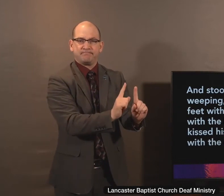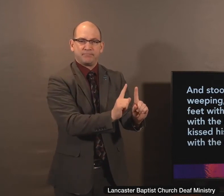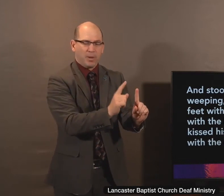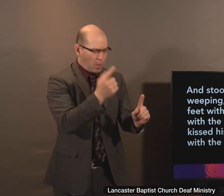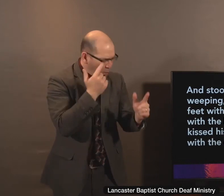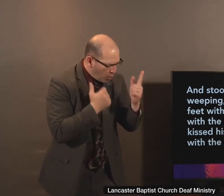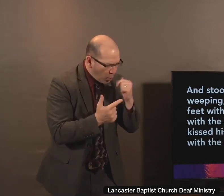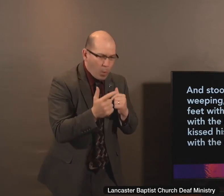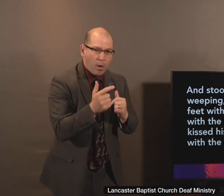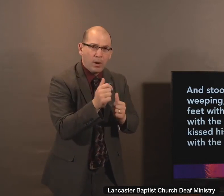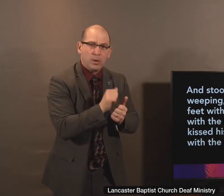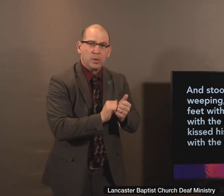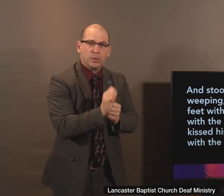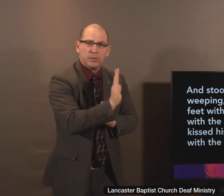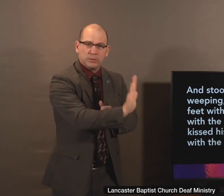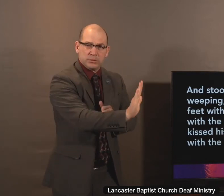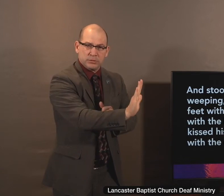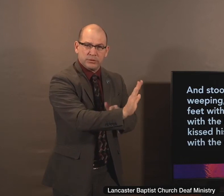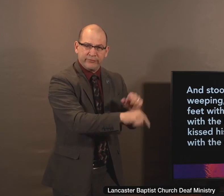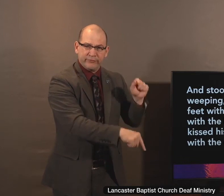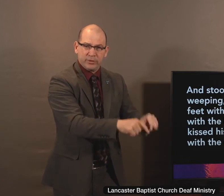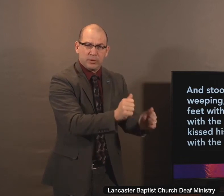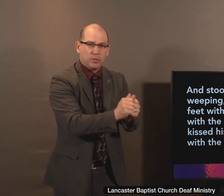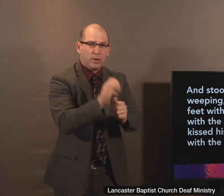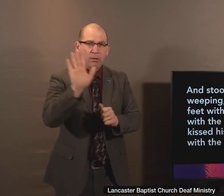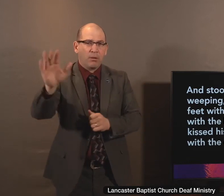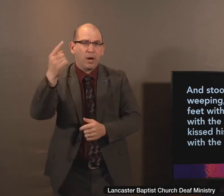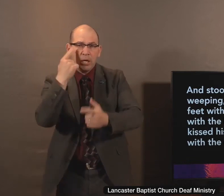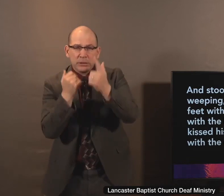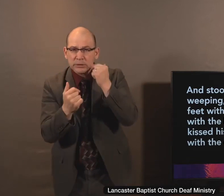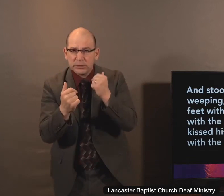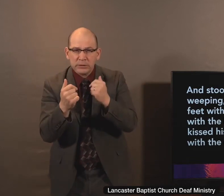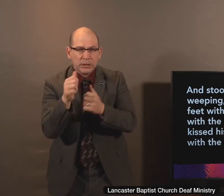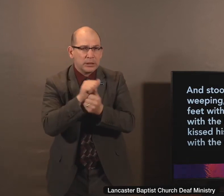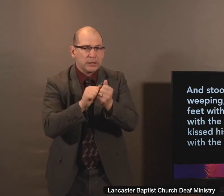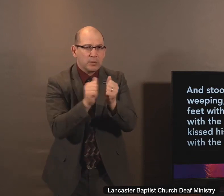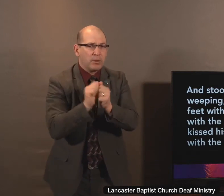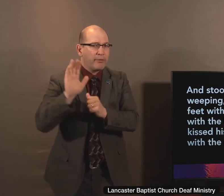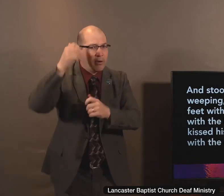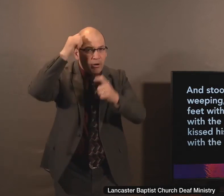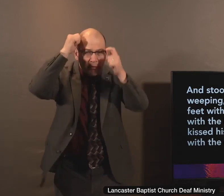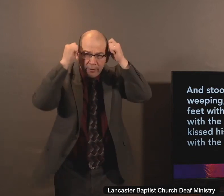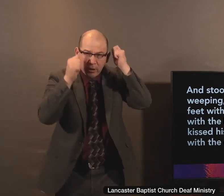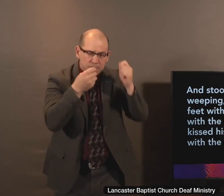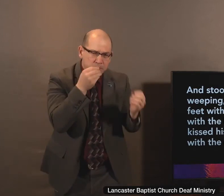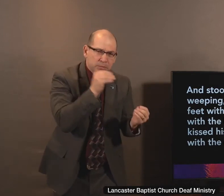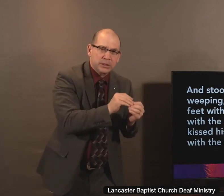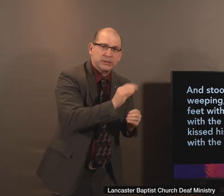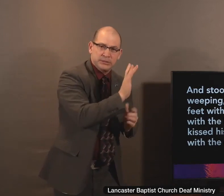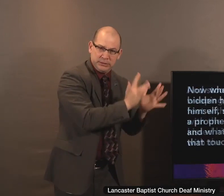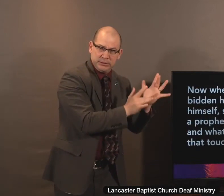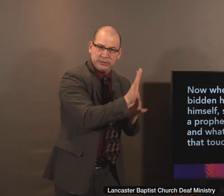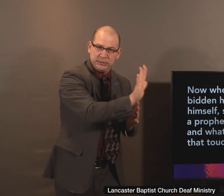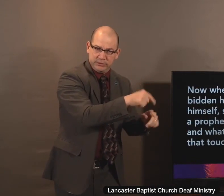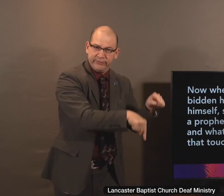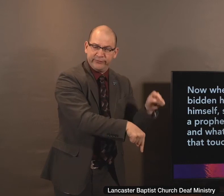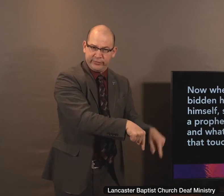wash his feet with tears, and did wipe them with the hairs of her head, and kissed his feet, and anointed them with the ointment. Now